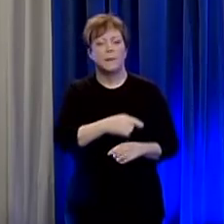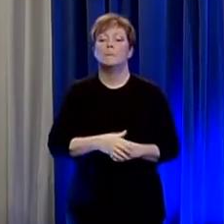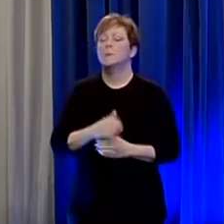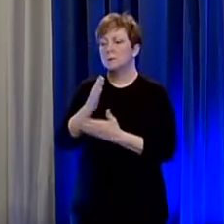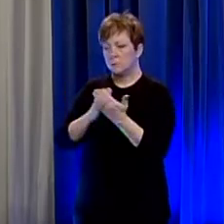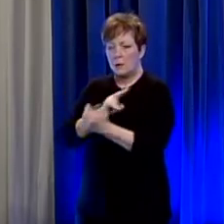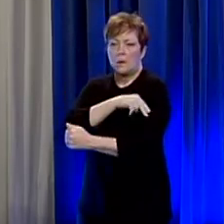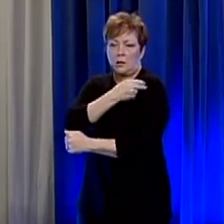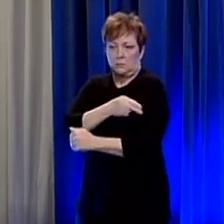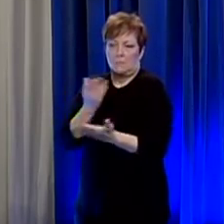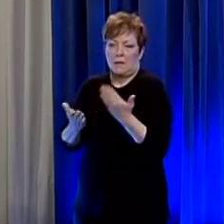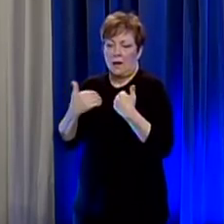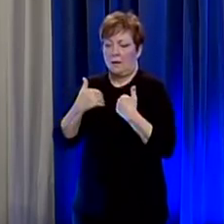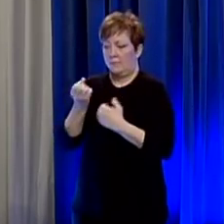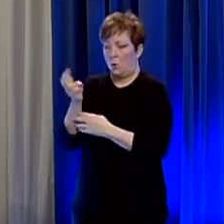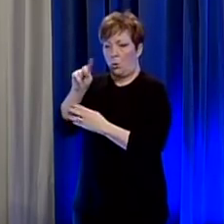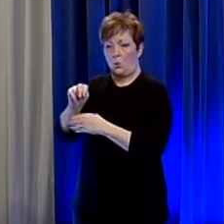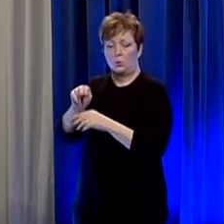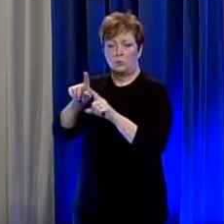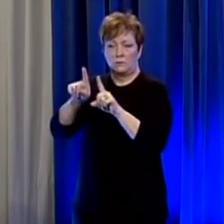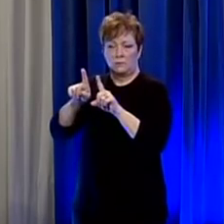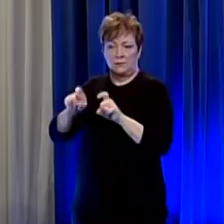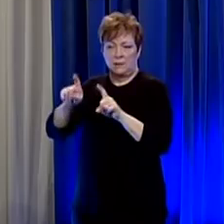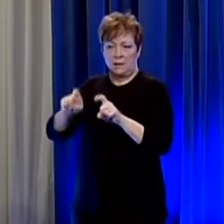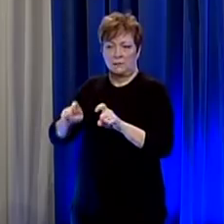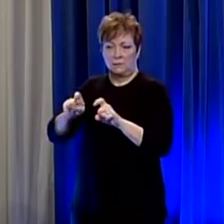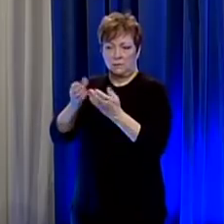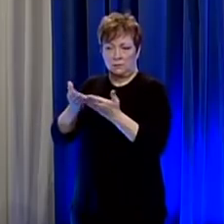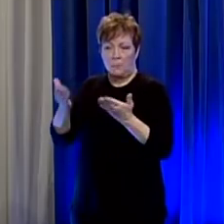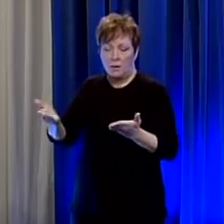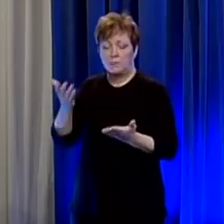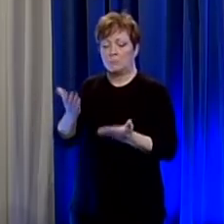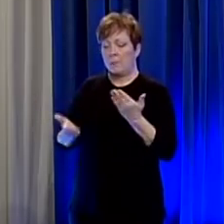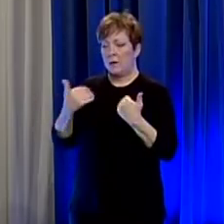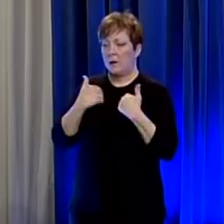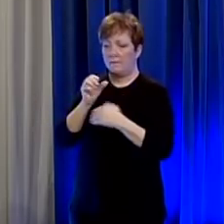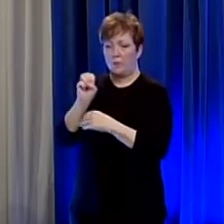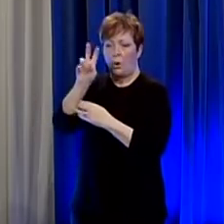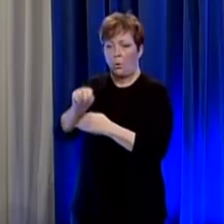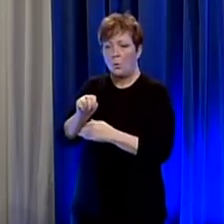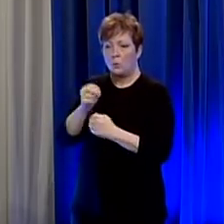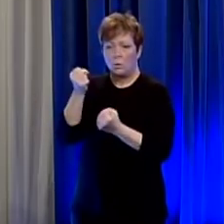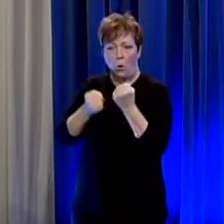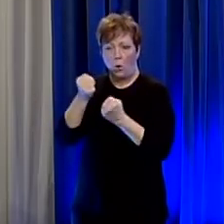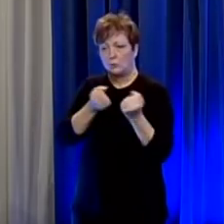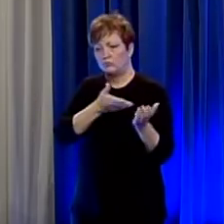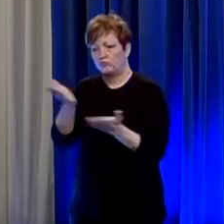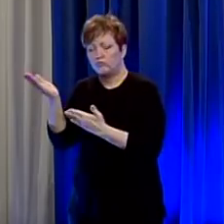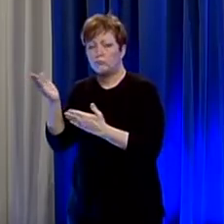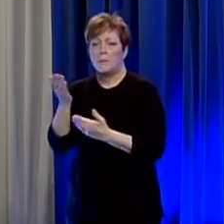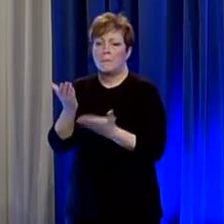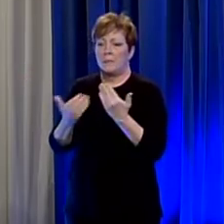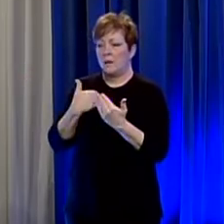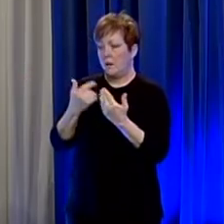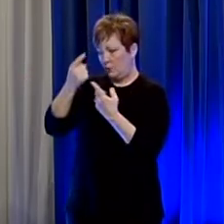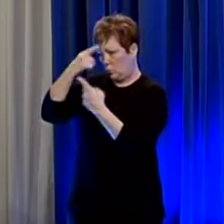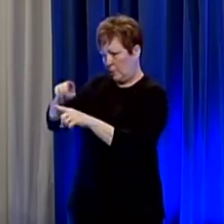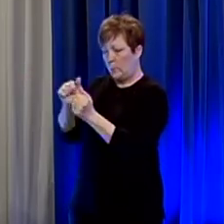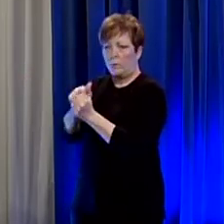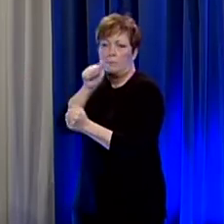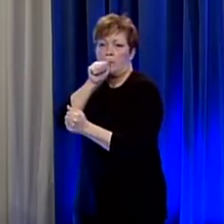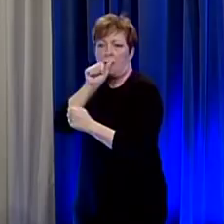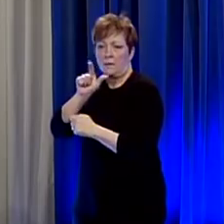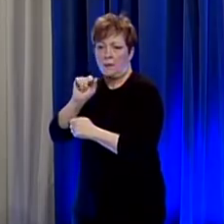have their own testing supplies they may have their swabs and transport media they may have an arrangement with a private laboratory to do the testing